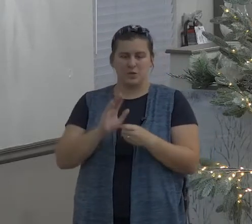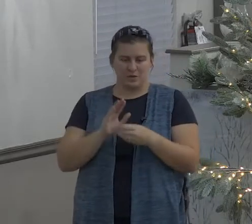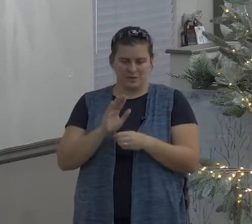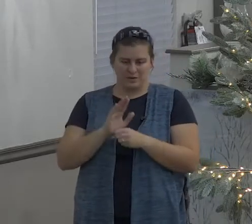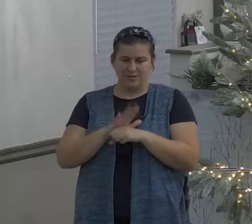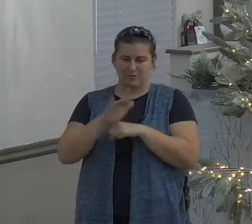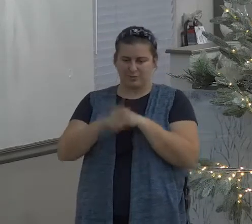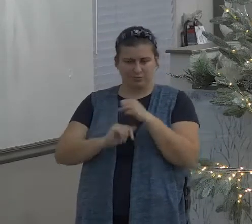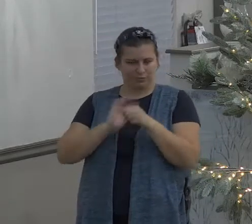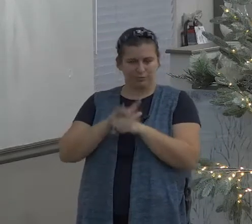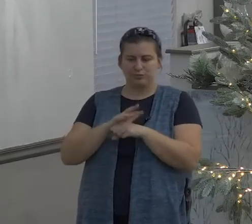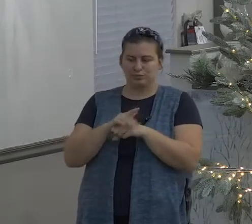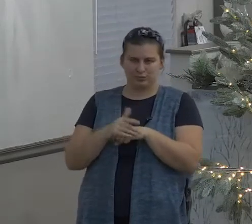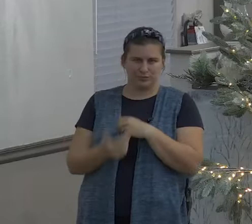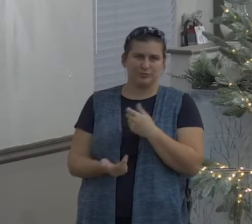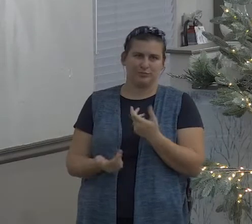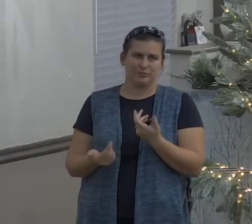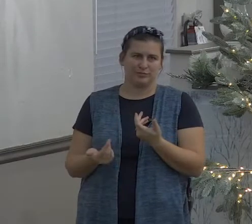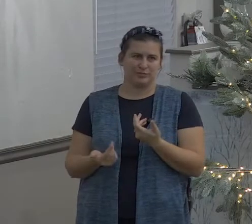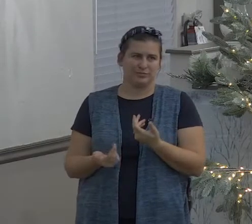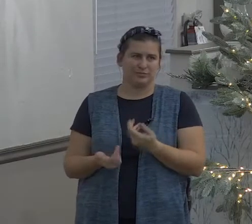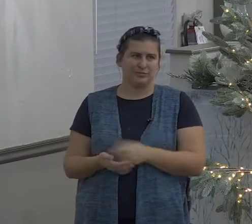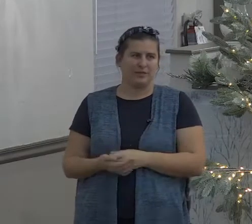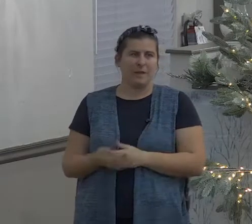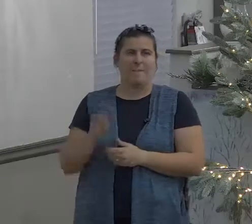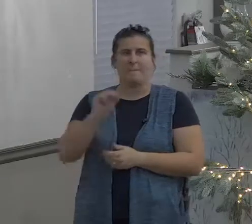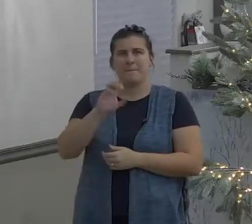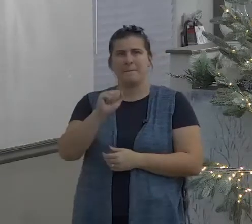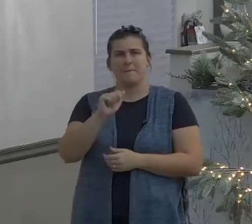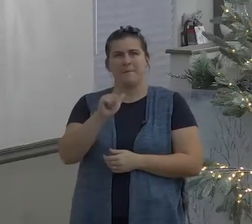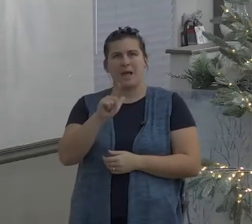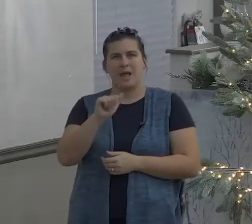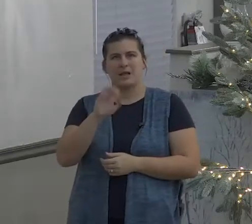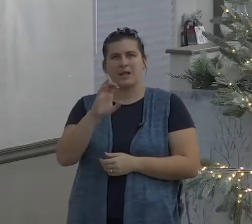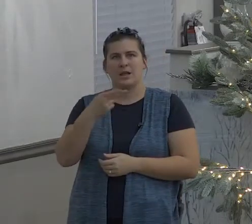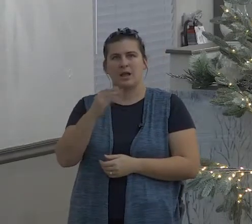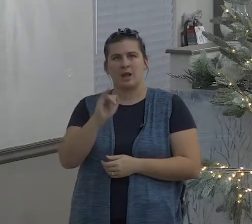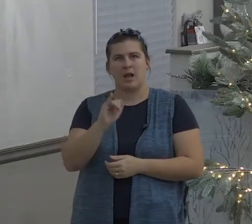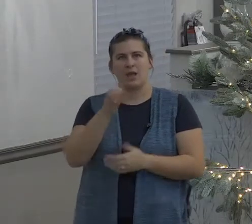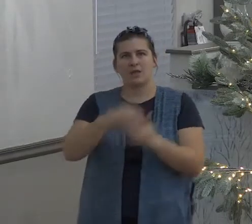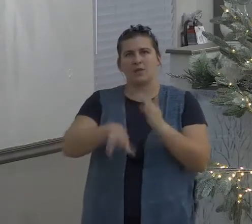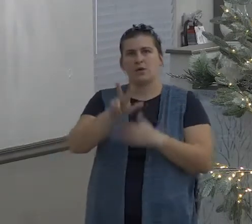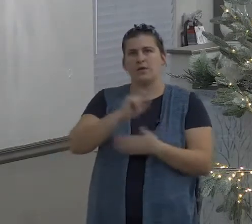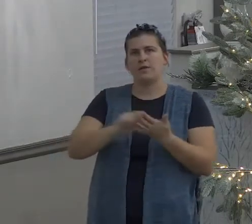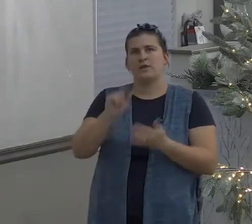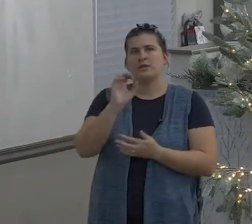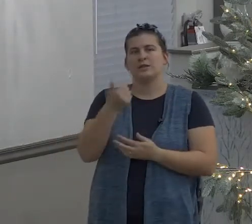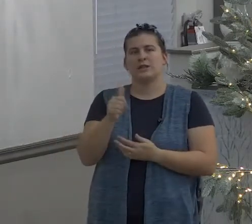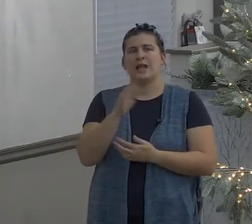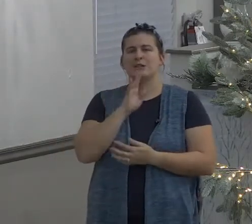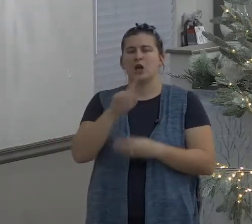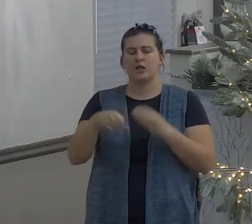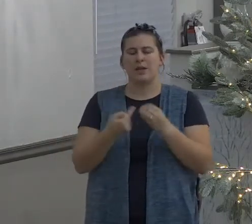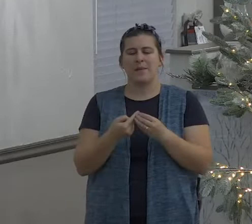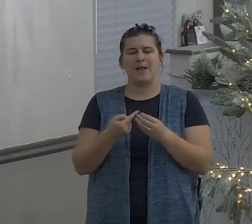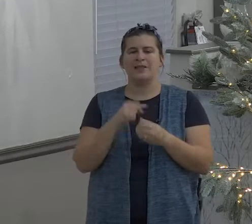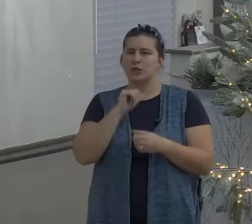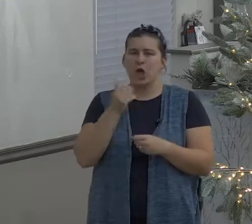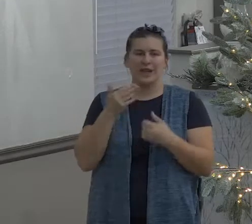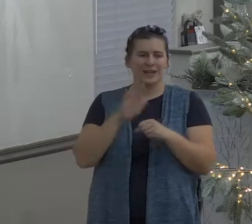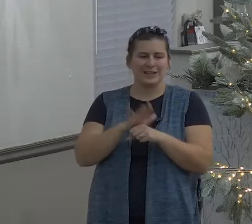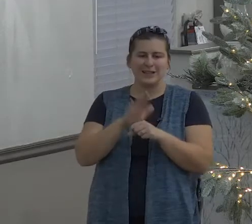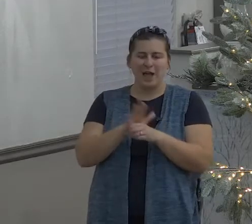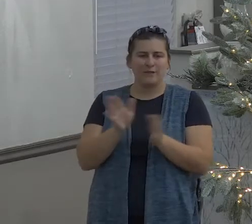God has provided God provided abundantly and when God provides abundantly your cup